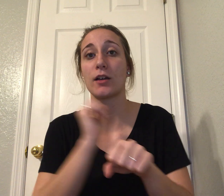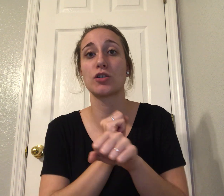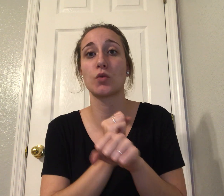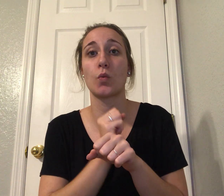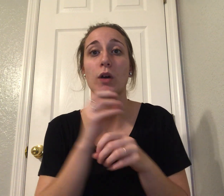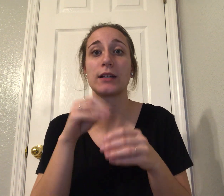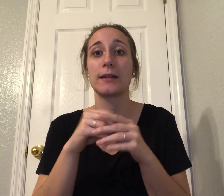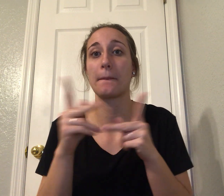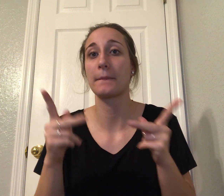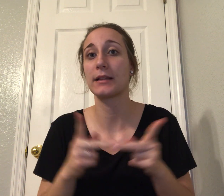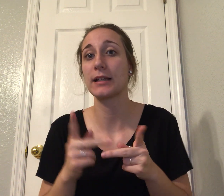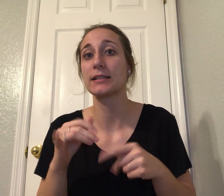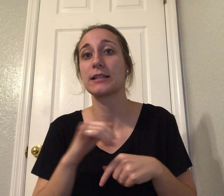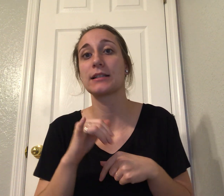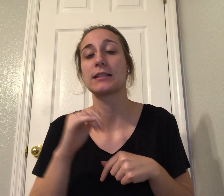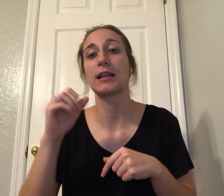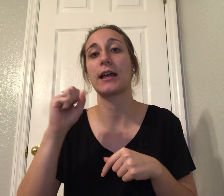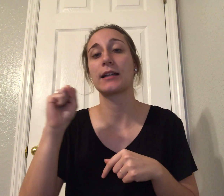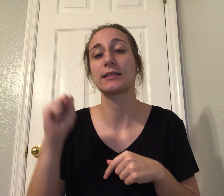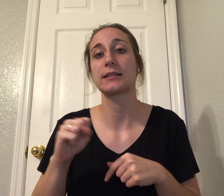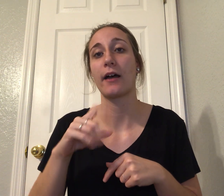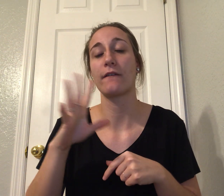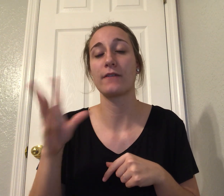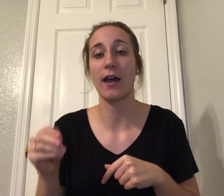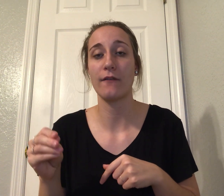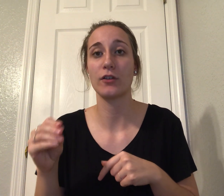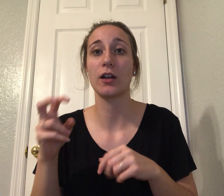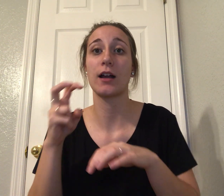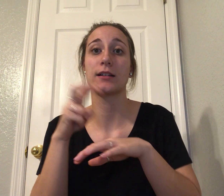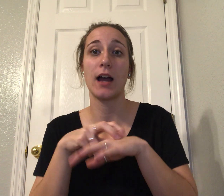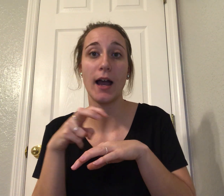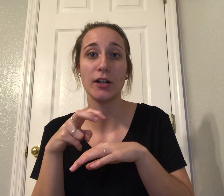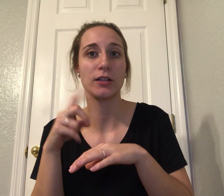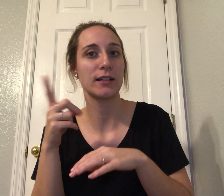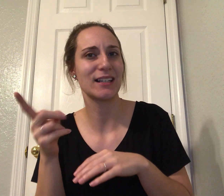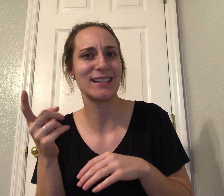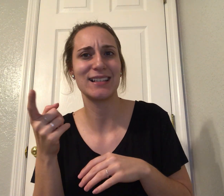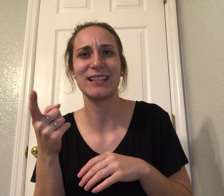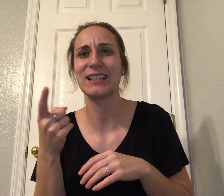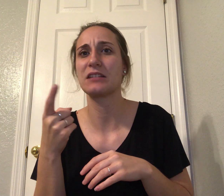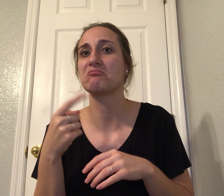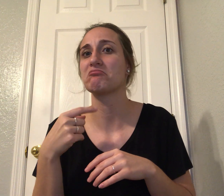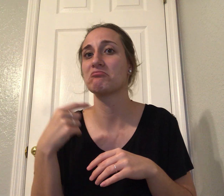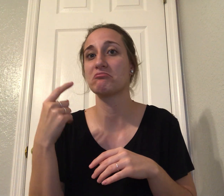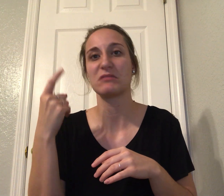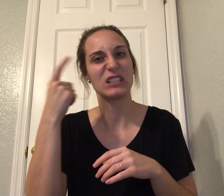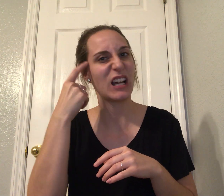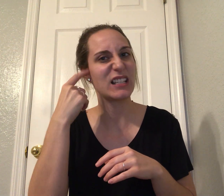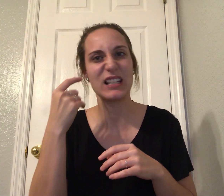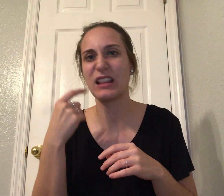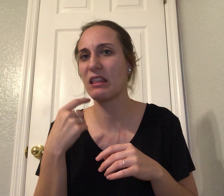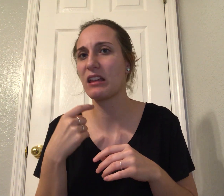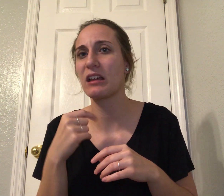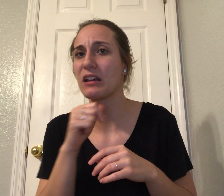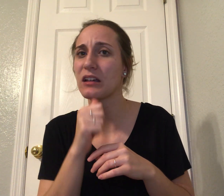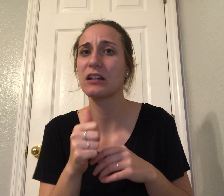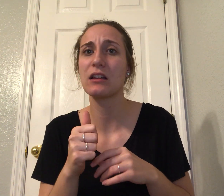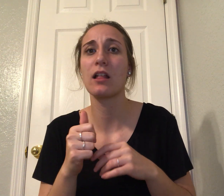and Northern Ireland and didn't think U.S. democracy would face the same problems. The United States have been promoting democratic elections and